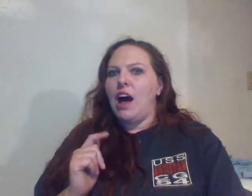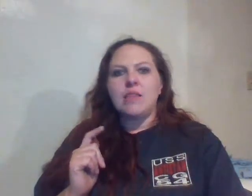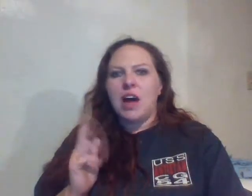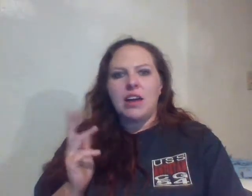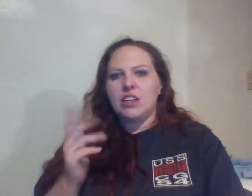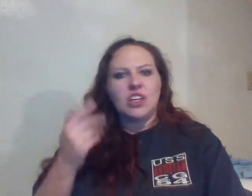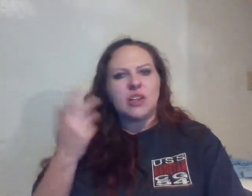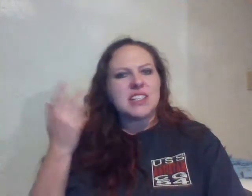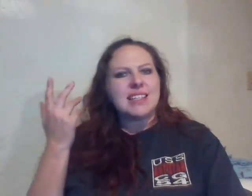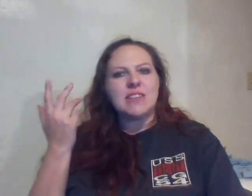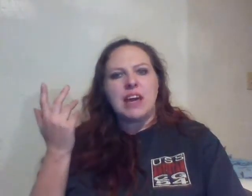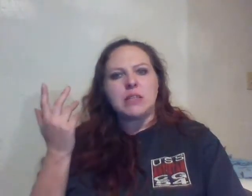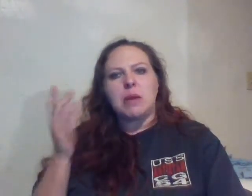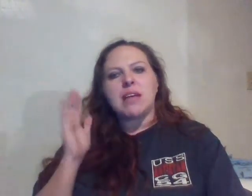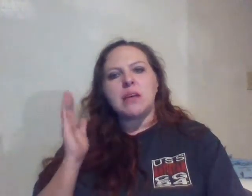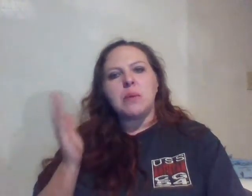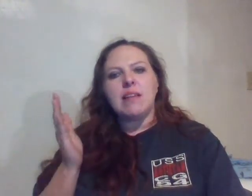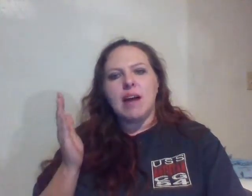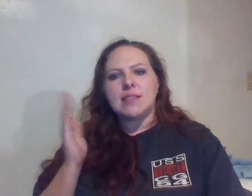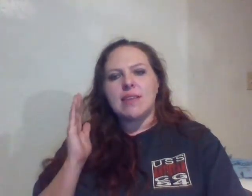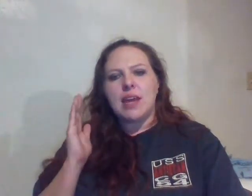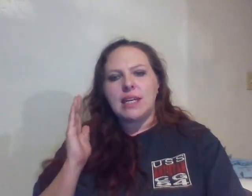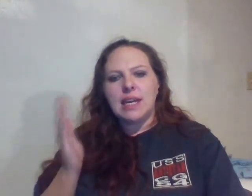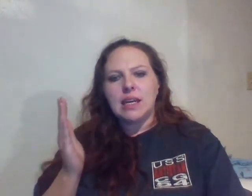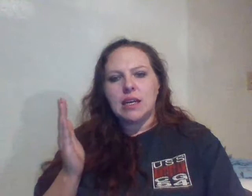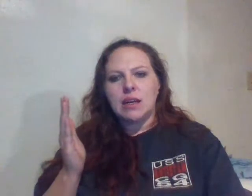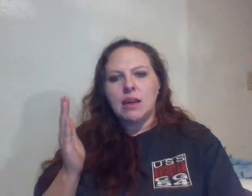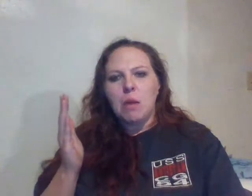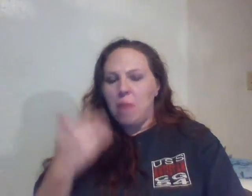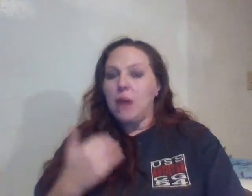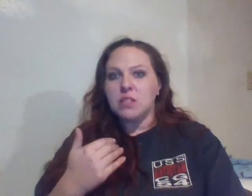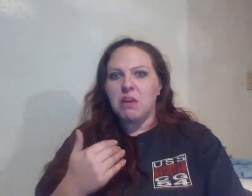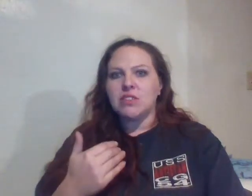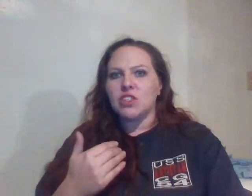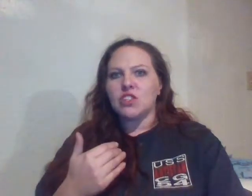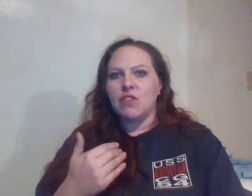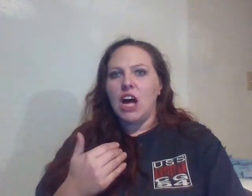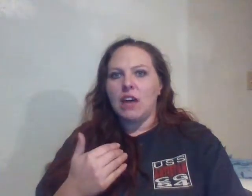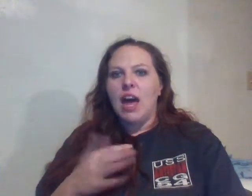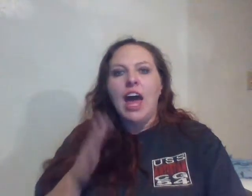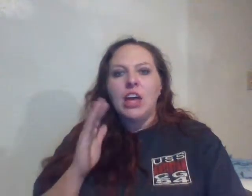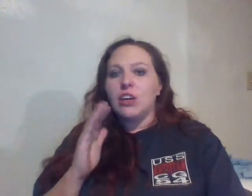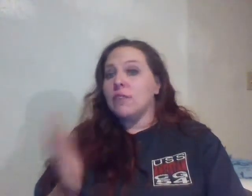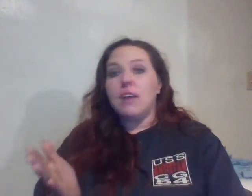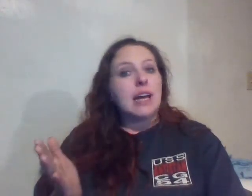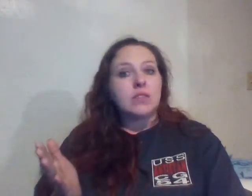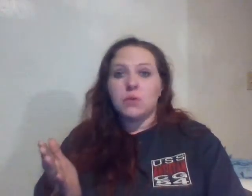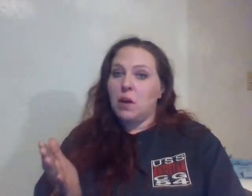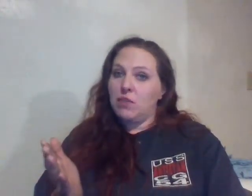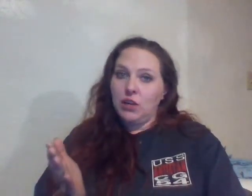I, you know, it just, it didn't faze me because I realized that they needed my response to survive. You're going to find assholes wherever you